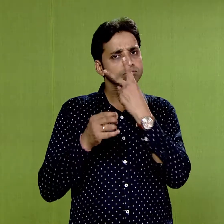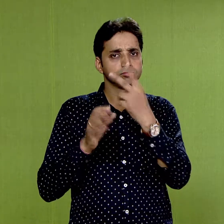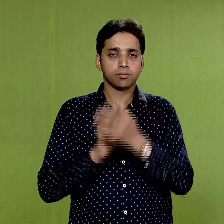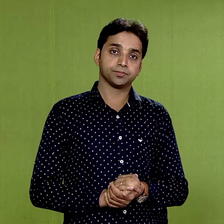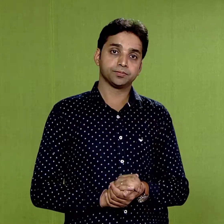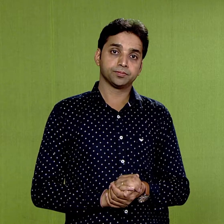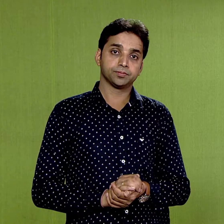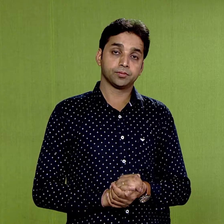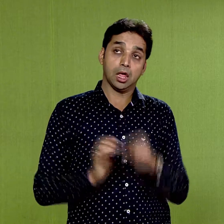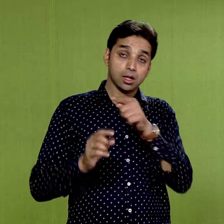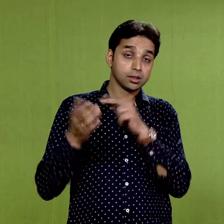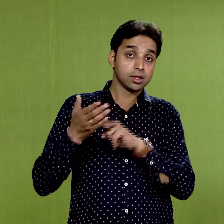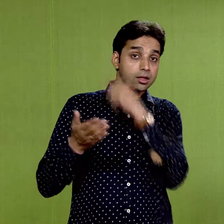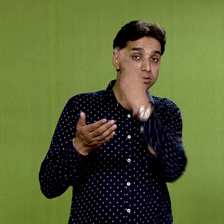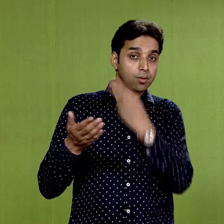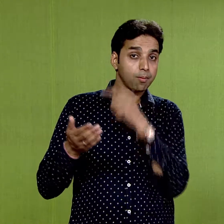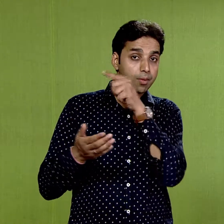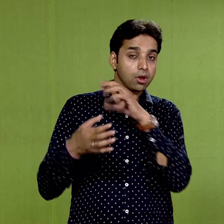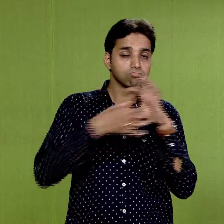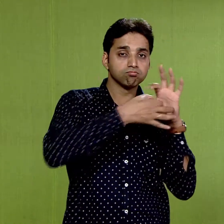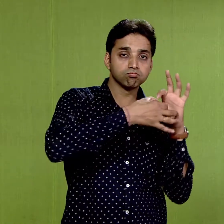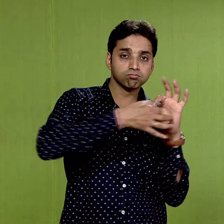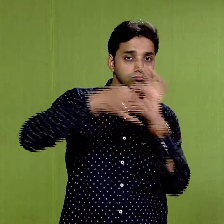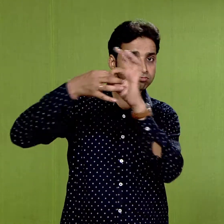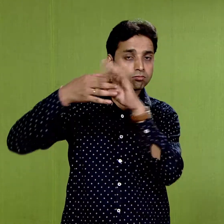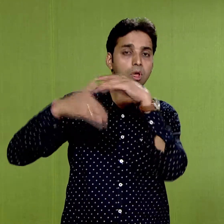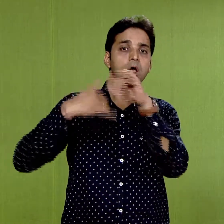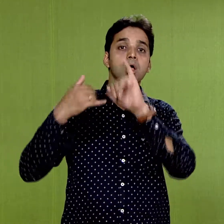These paintings are connected with Jaina themes.